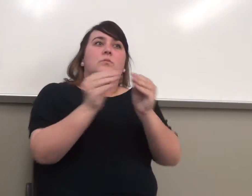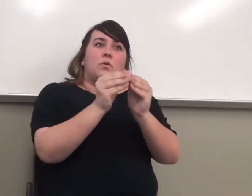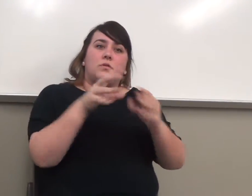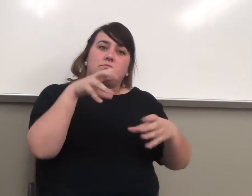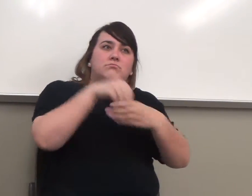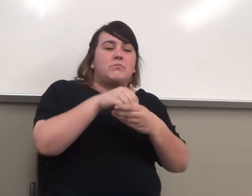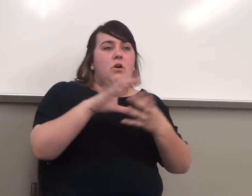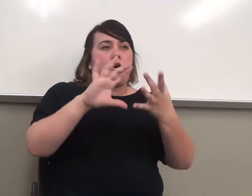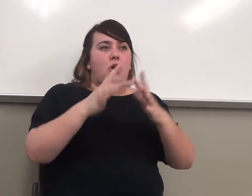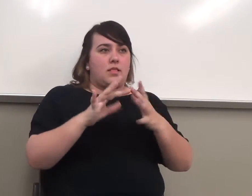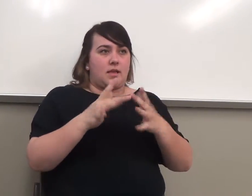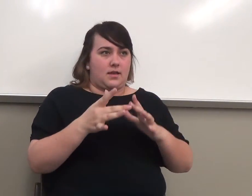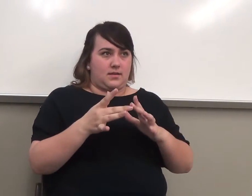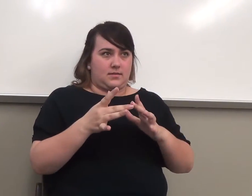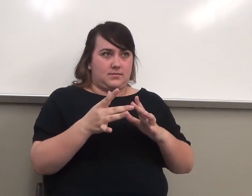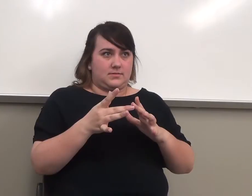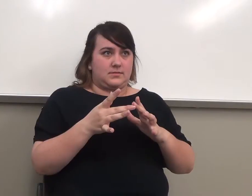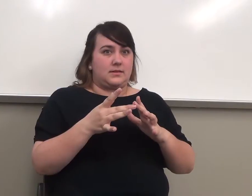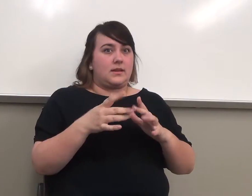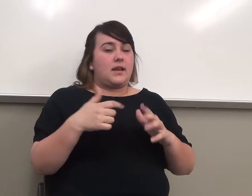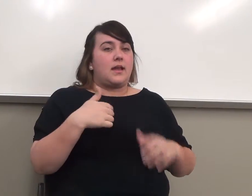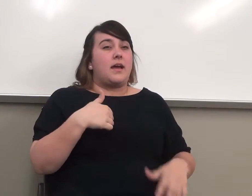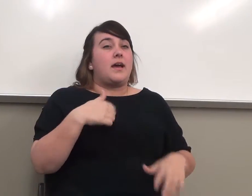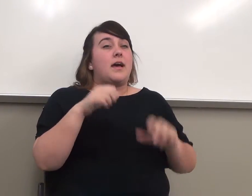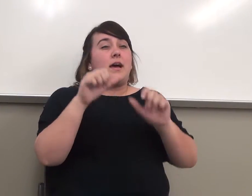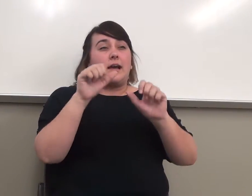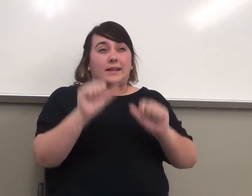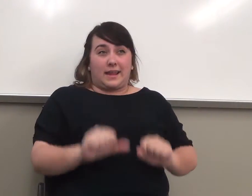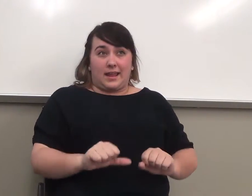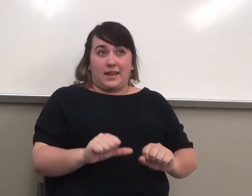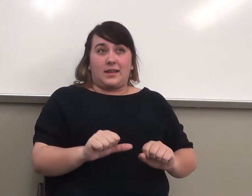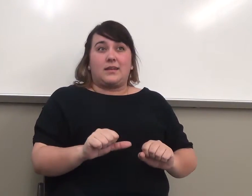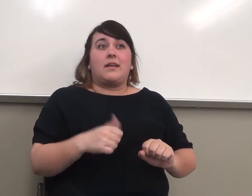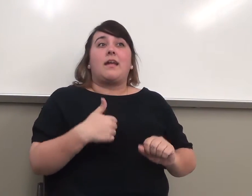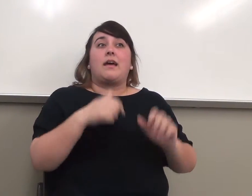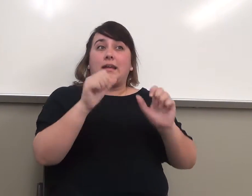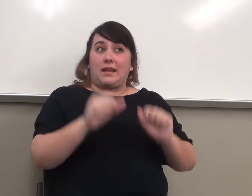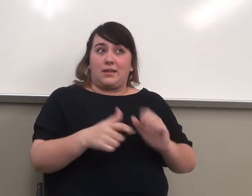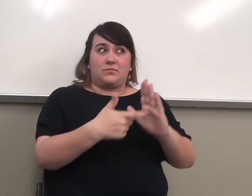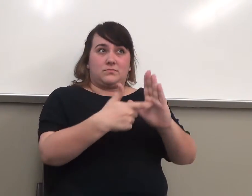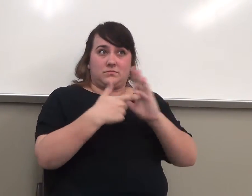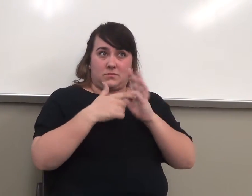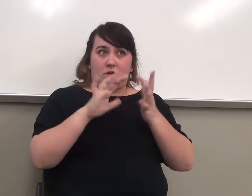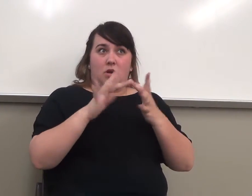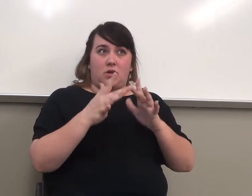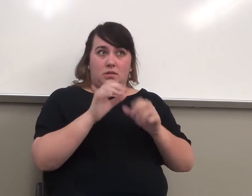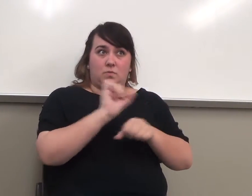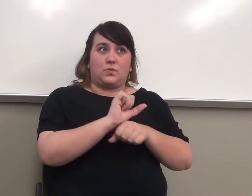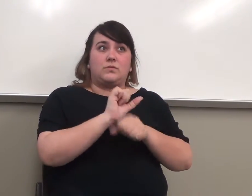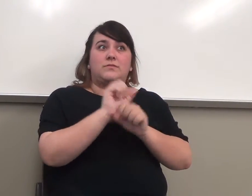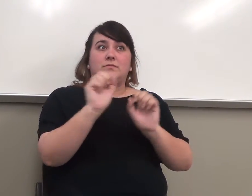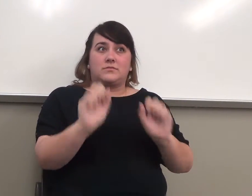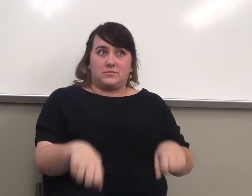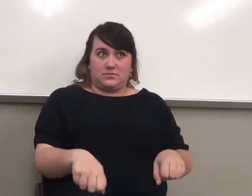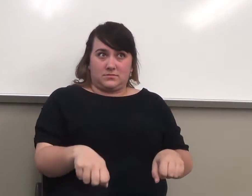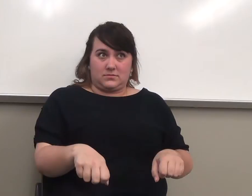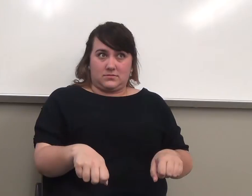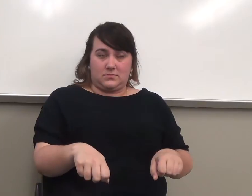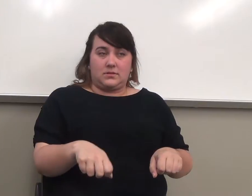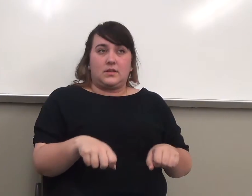online. And I can require you to do it because the campus